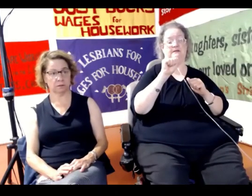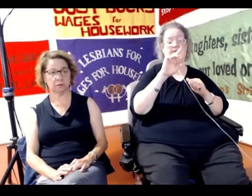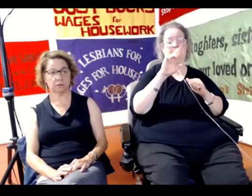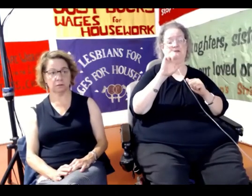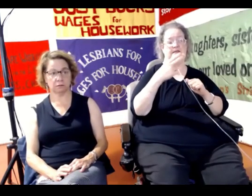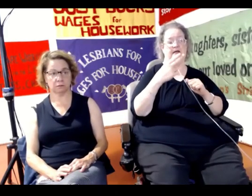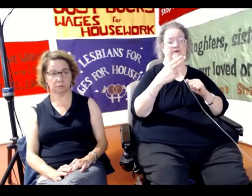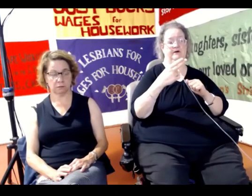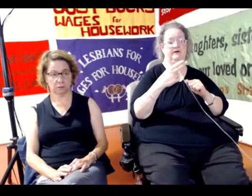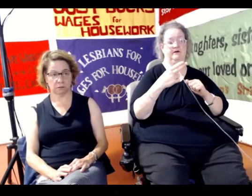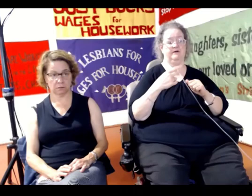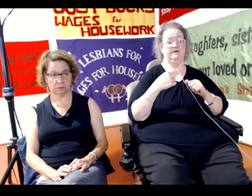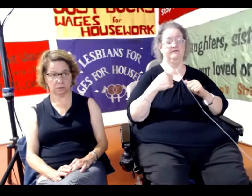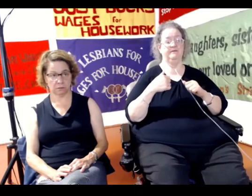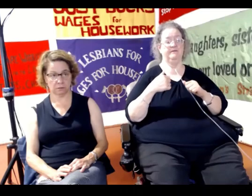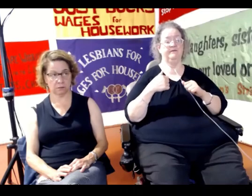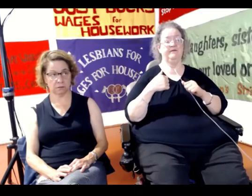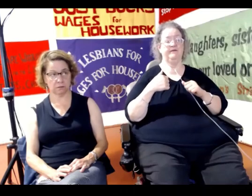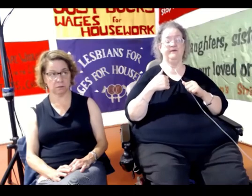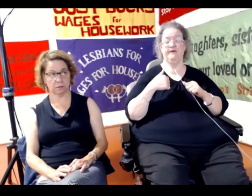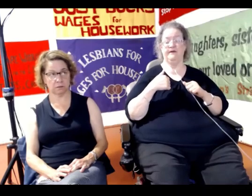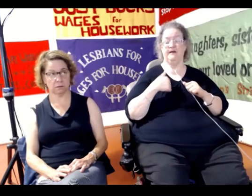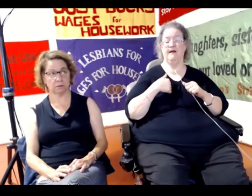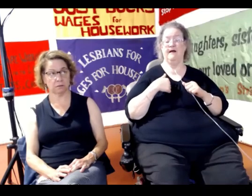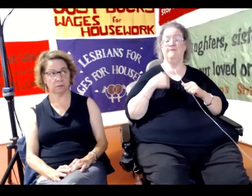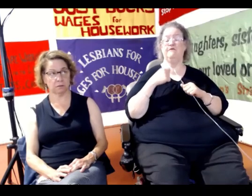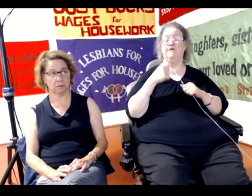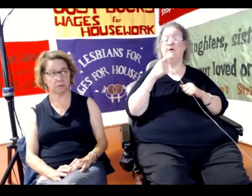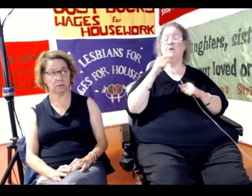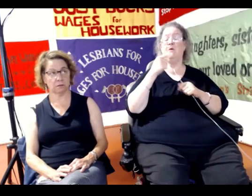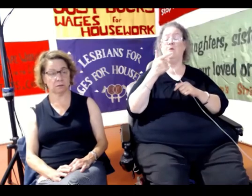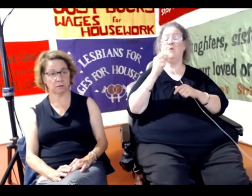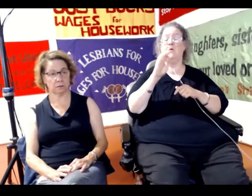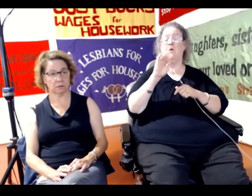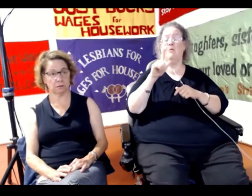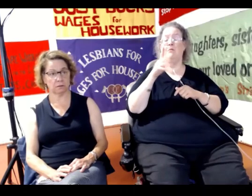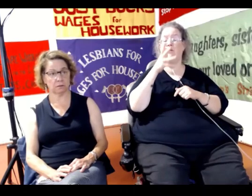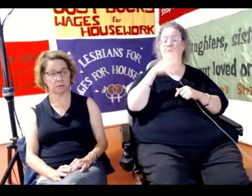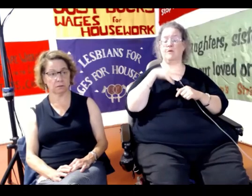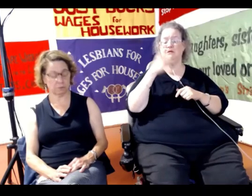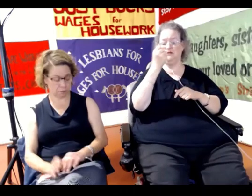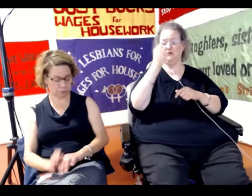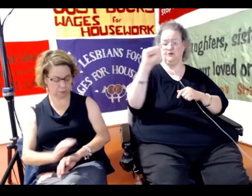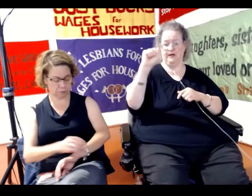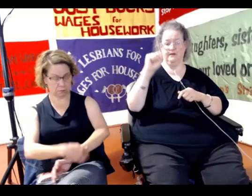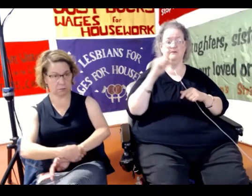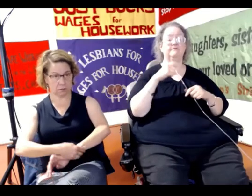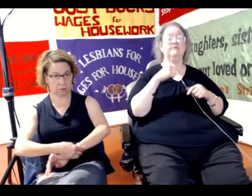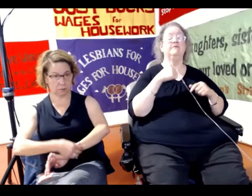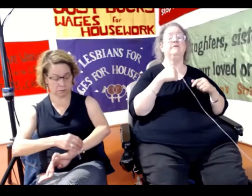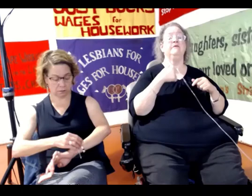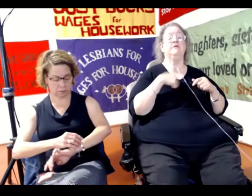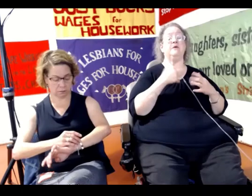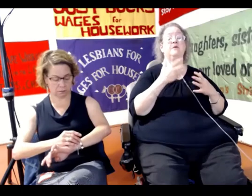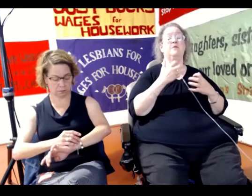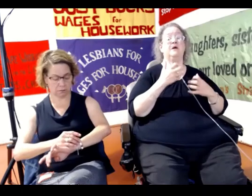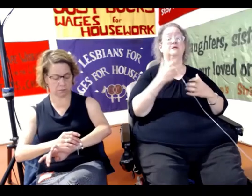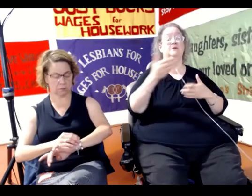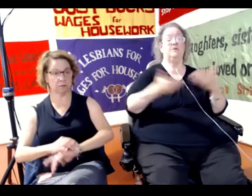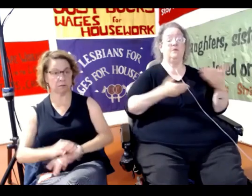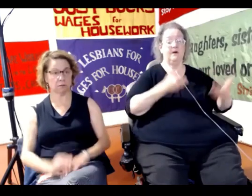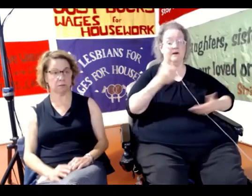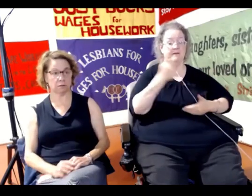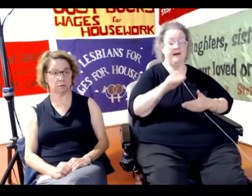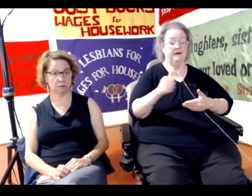Yes, I'm from Women of Color in the Global Women's Strike, and based in the UK, and we just wanted to welcome anyone who's